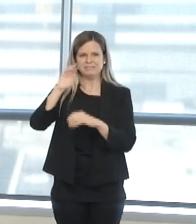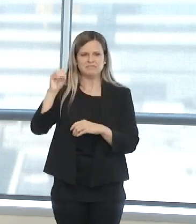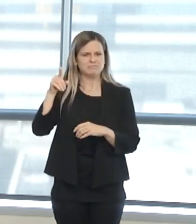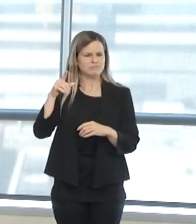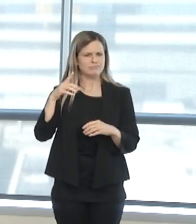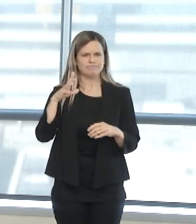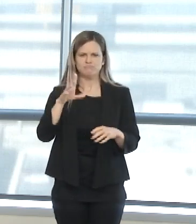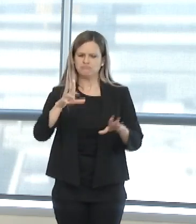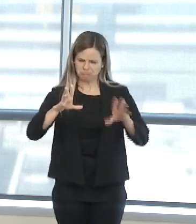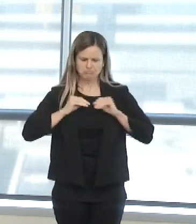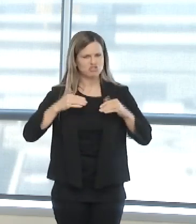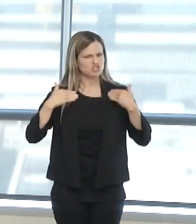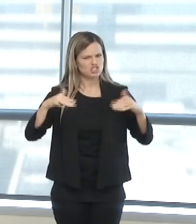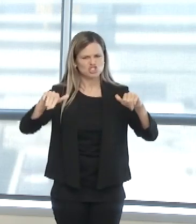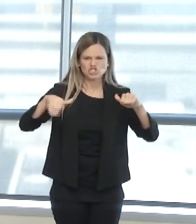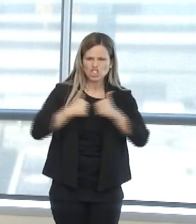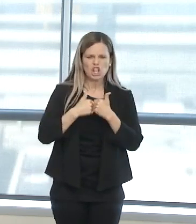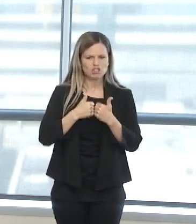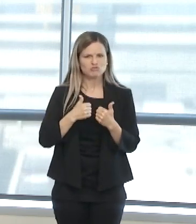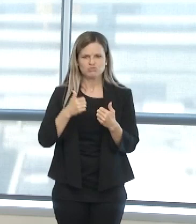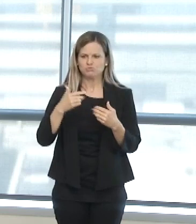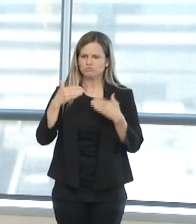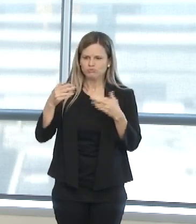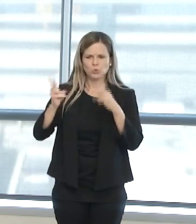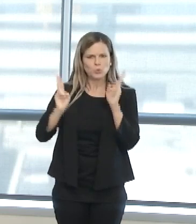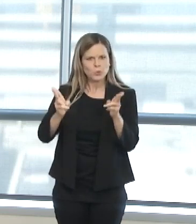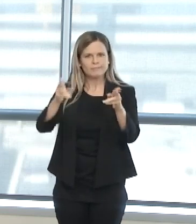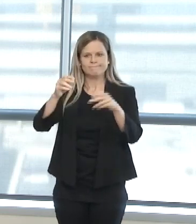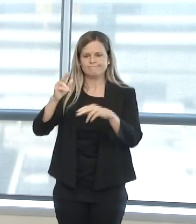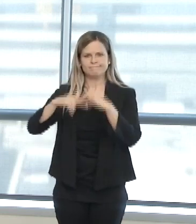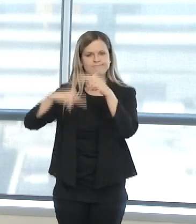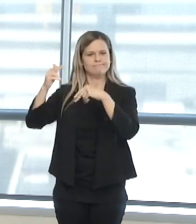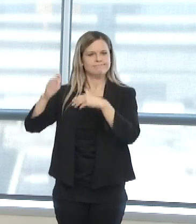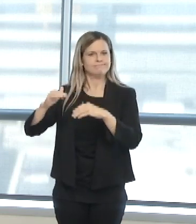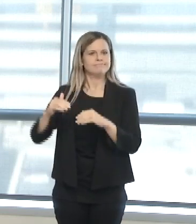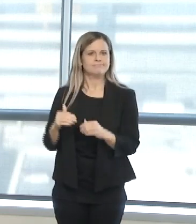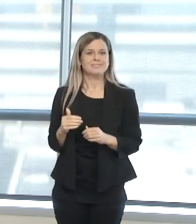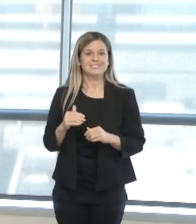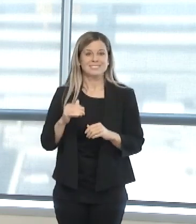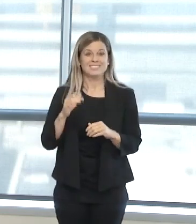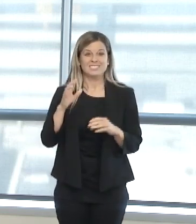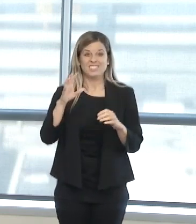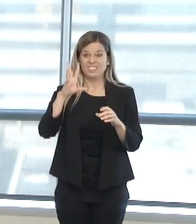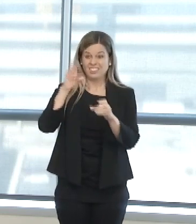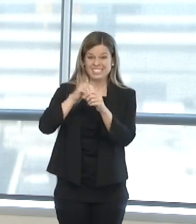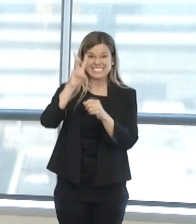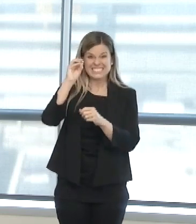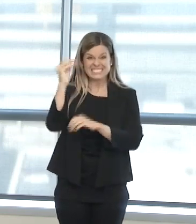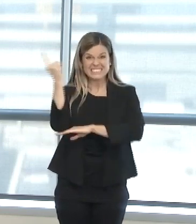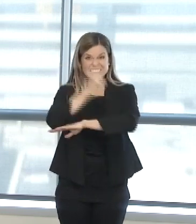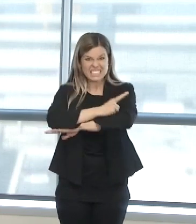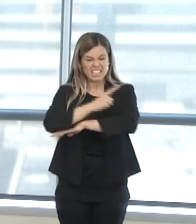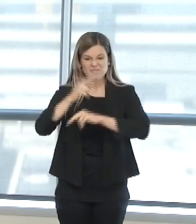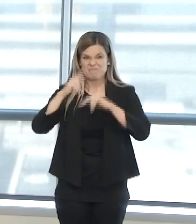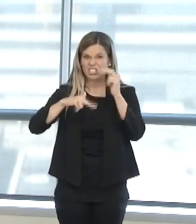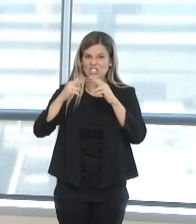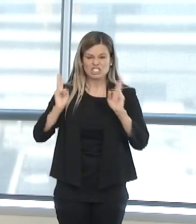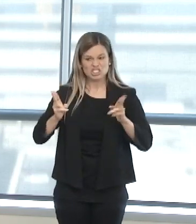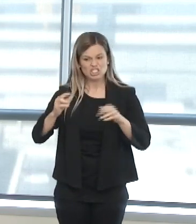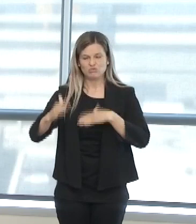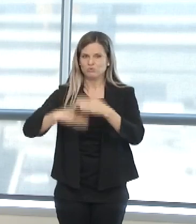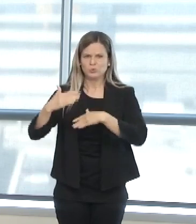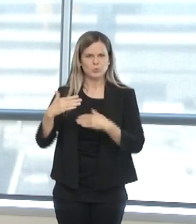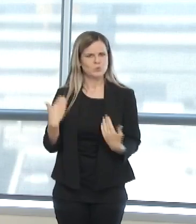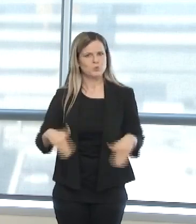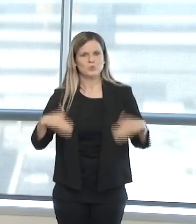something incredible in 60 days. Now we have Congresswoman Kinderhorn and Congressman Tom Cole to talk about the federal support we've been given